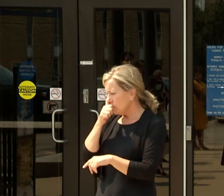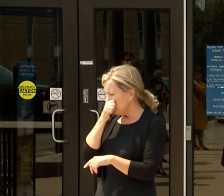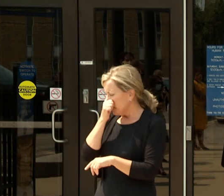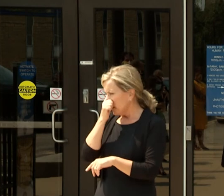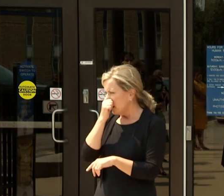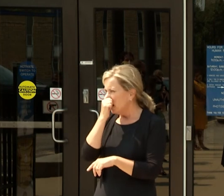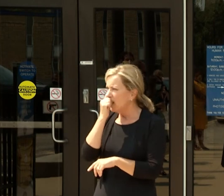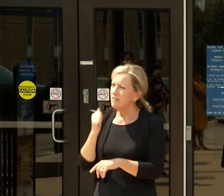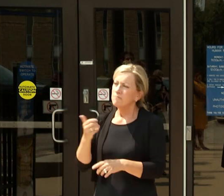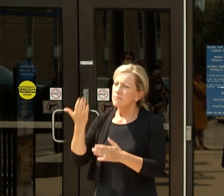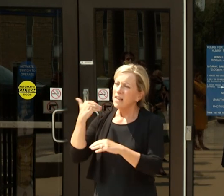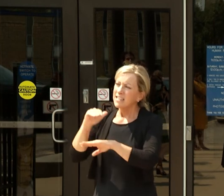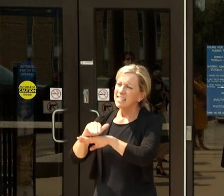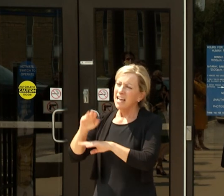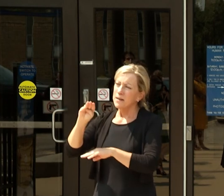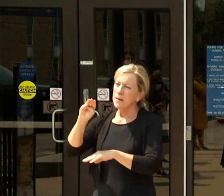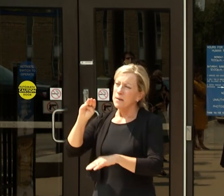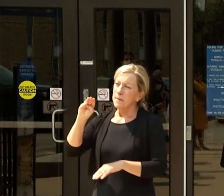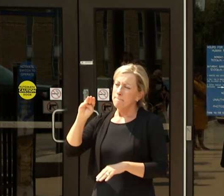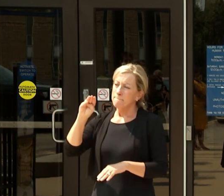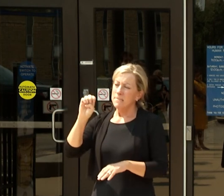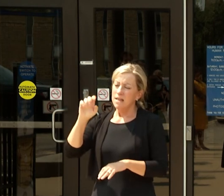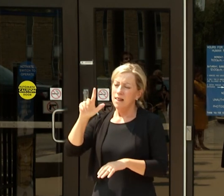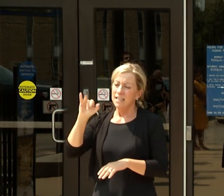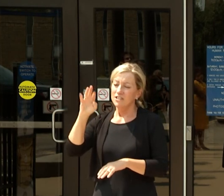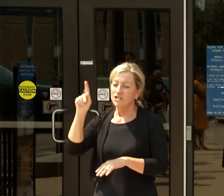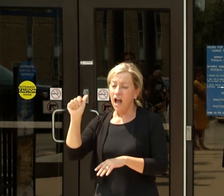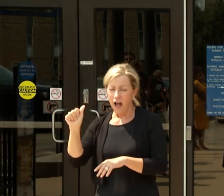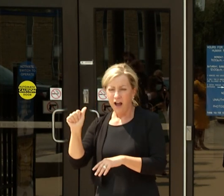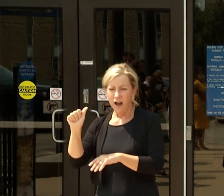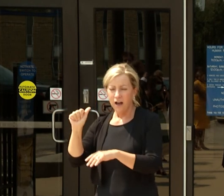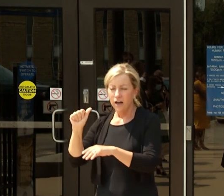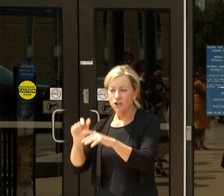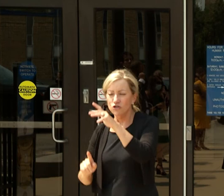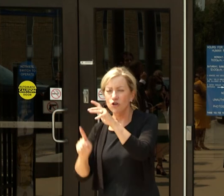and escalated the situation. Is that something you worry about here?